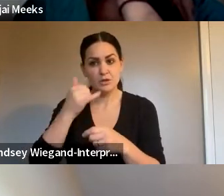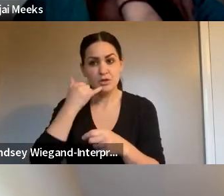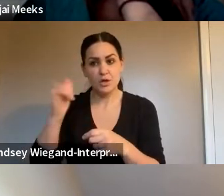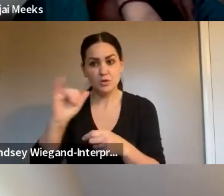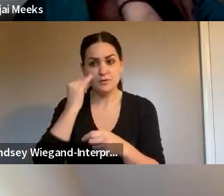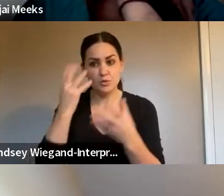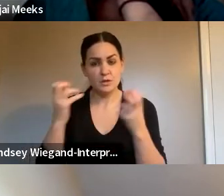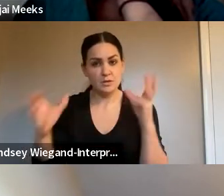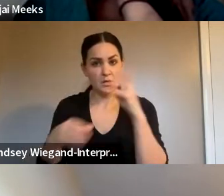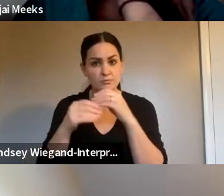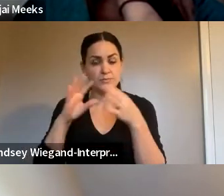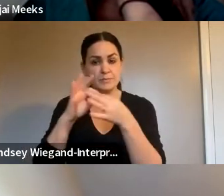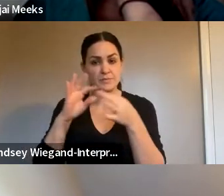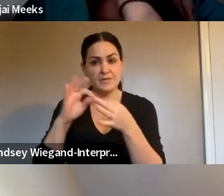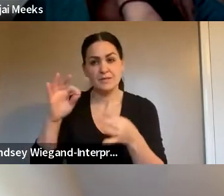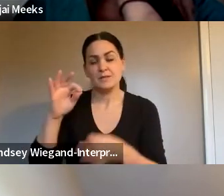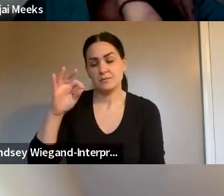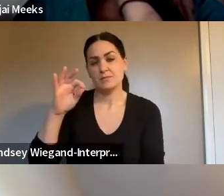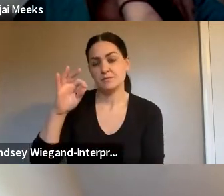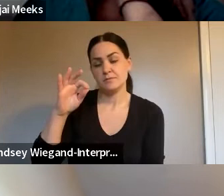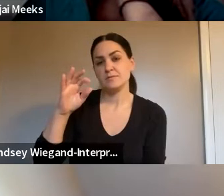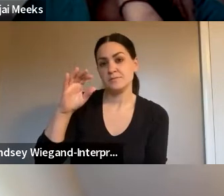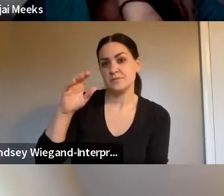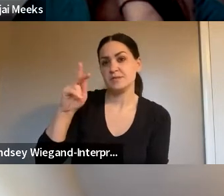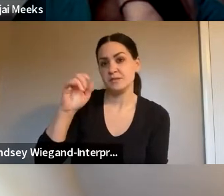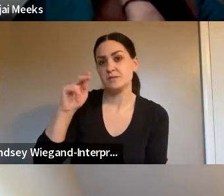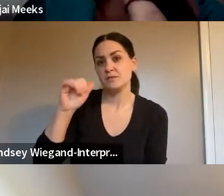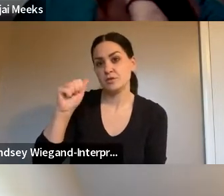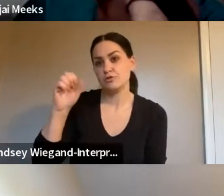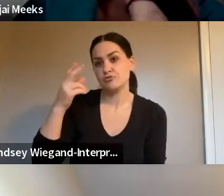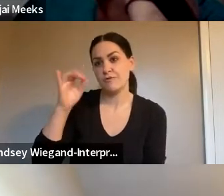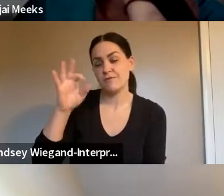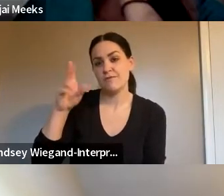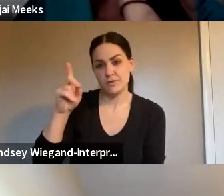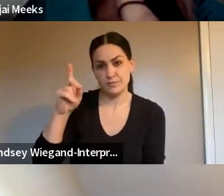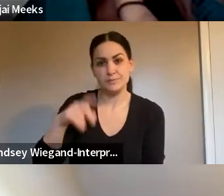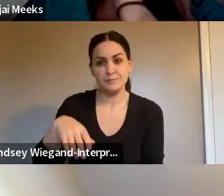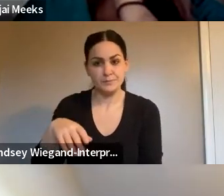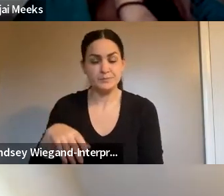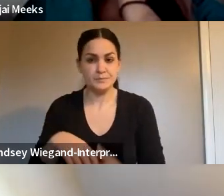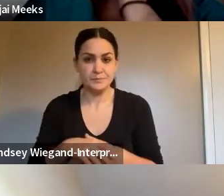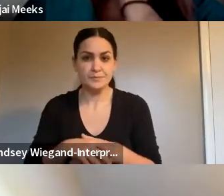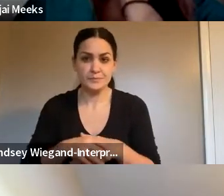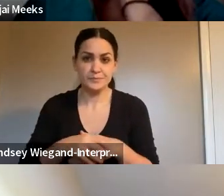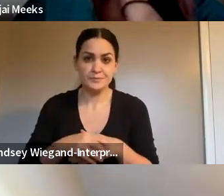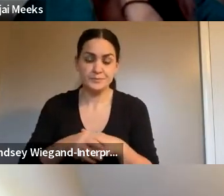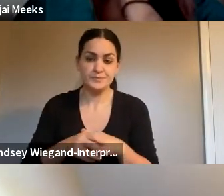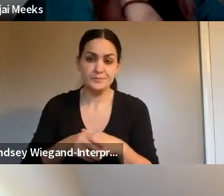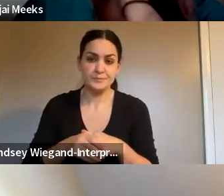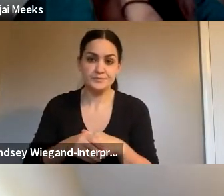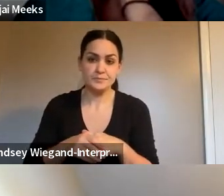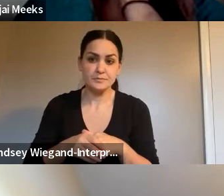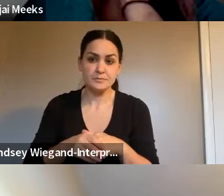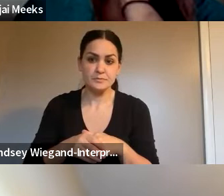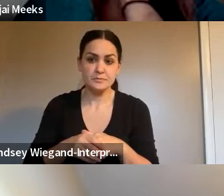that. But that's La Kenya Sheffield, the new ADA coordinator. 313-590-2939. And, Marguerite,